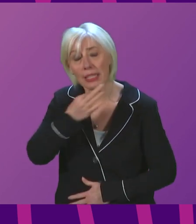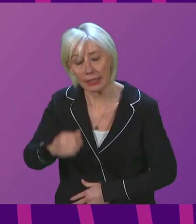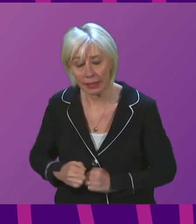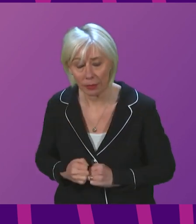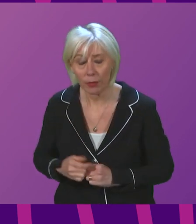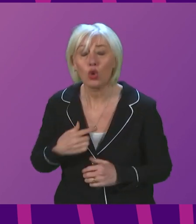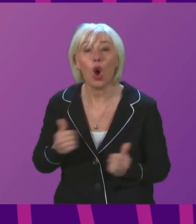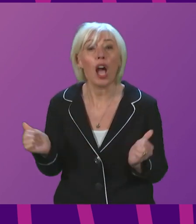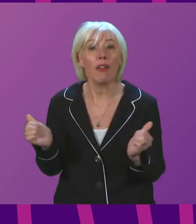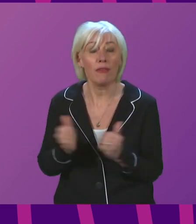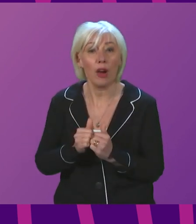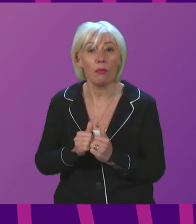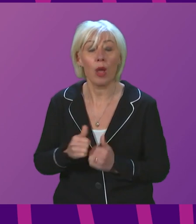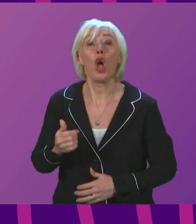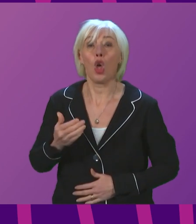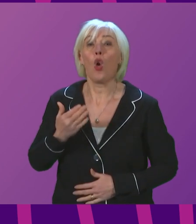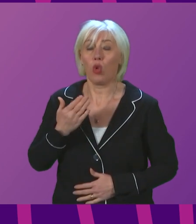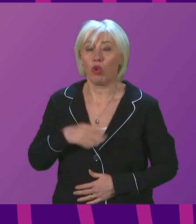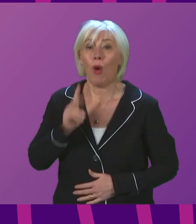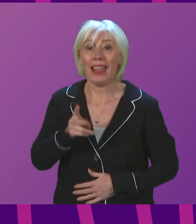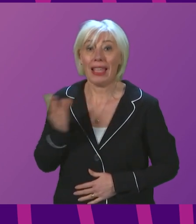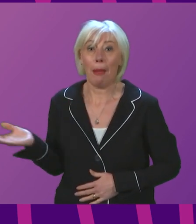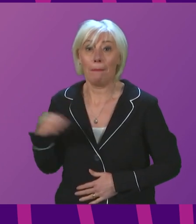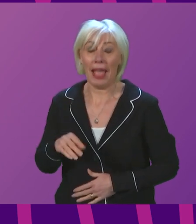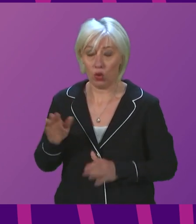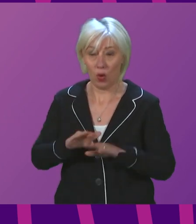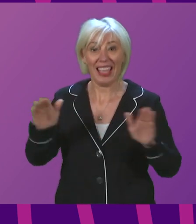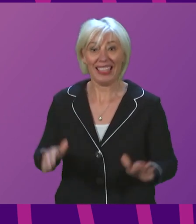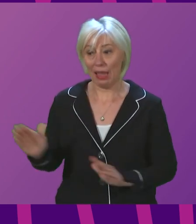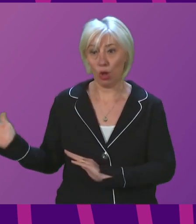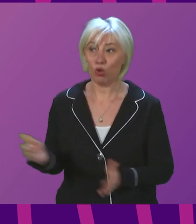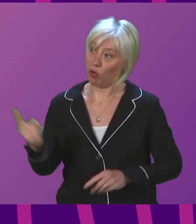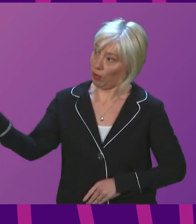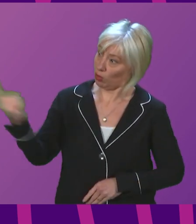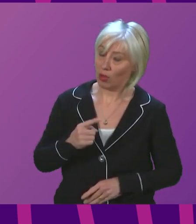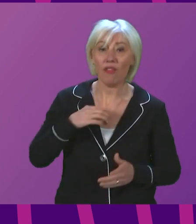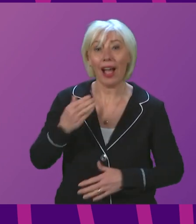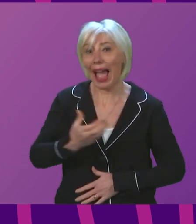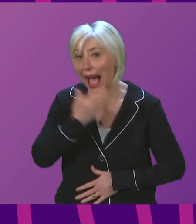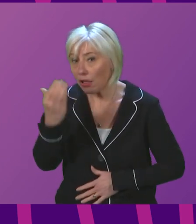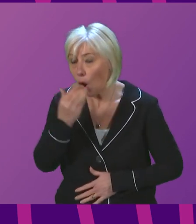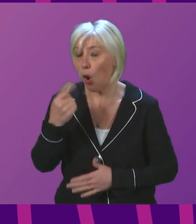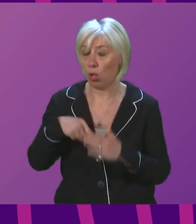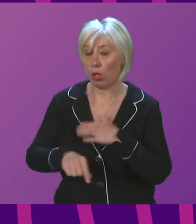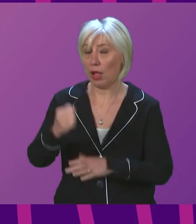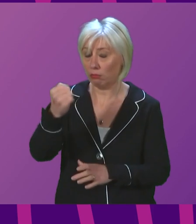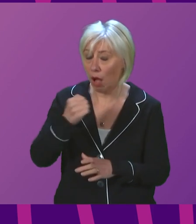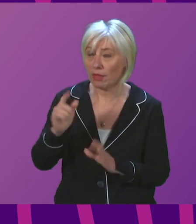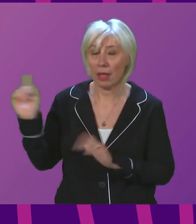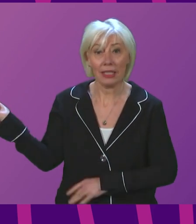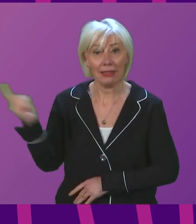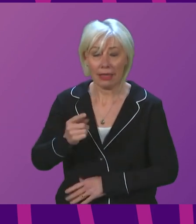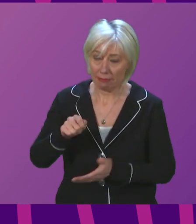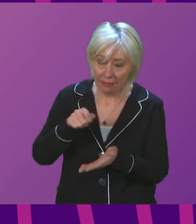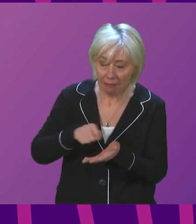confirm that a requirement for table service only will be reintroduced for venues serving alcohol for consumption on the premises. And we will also